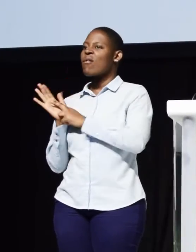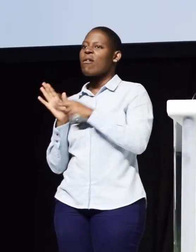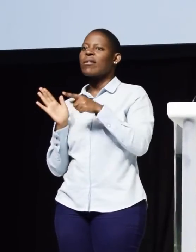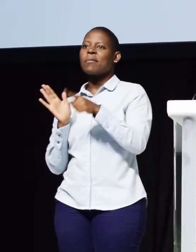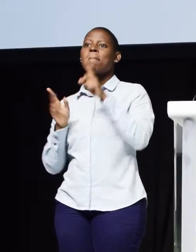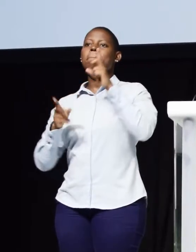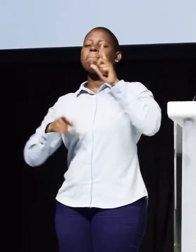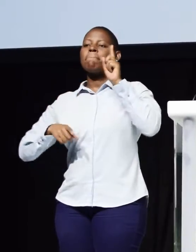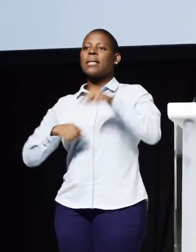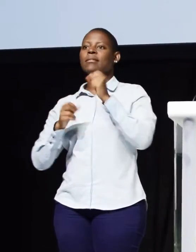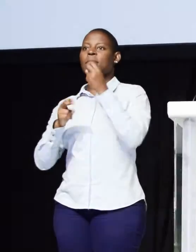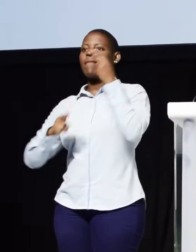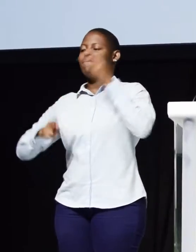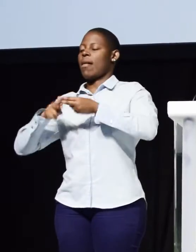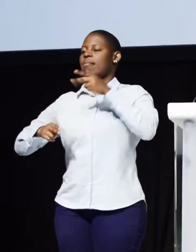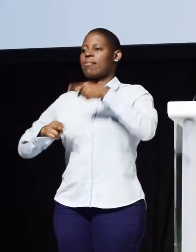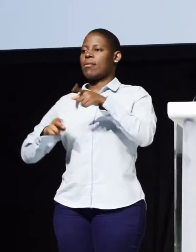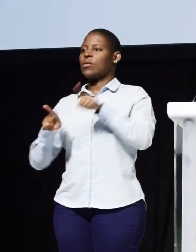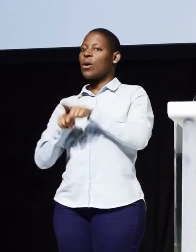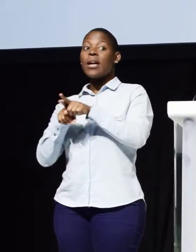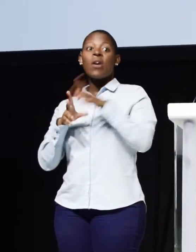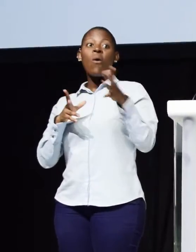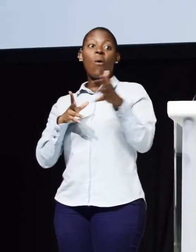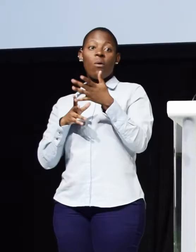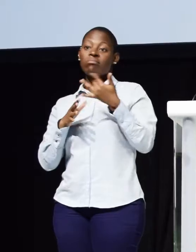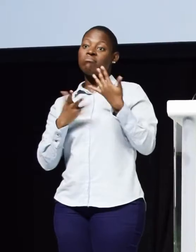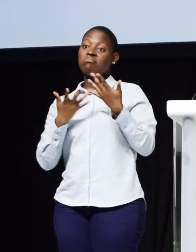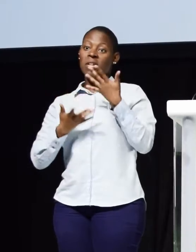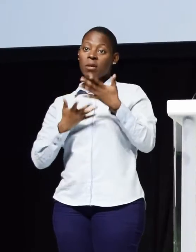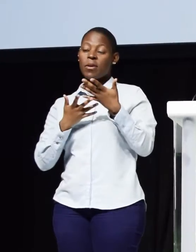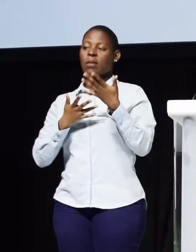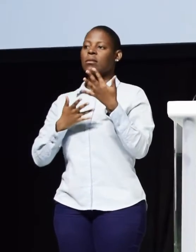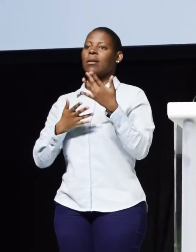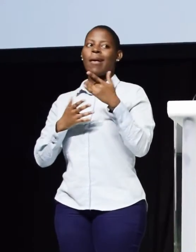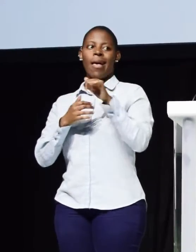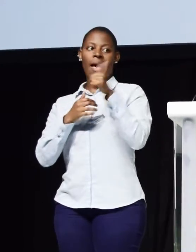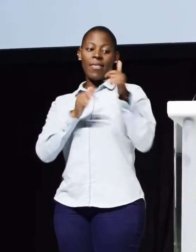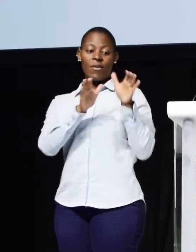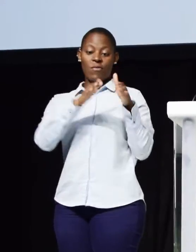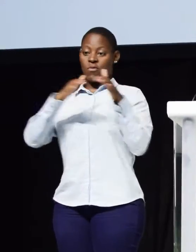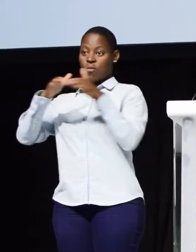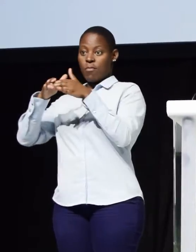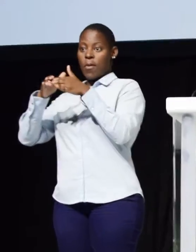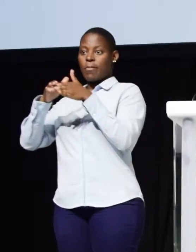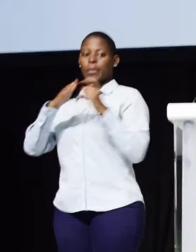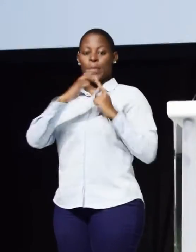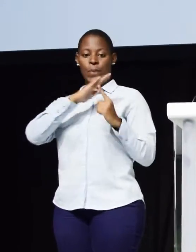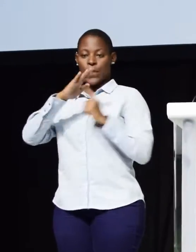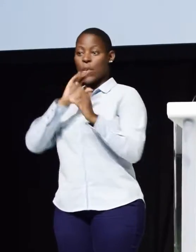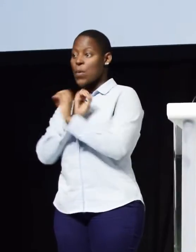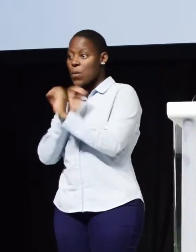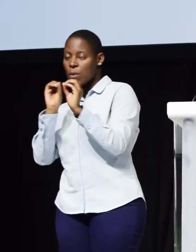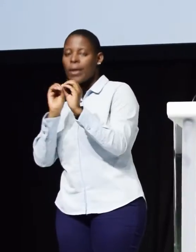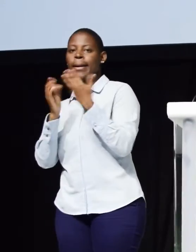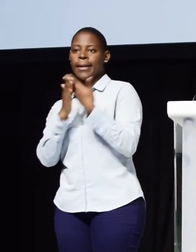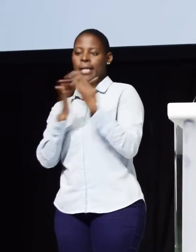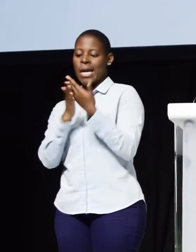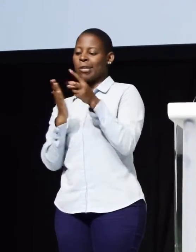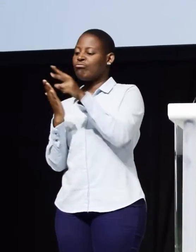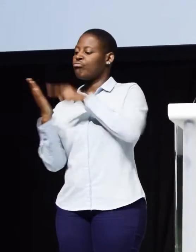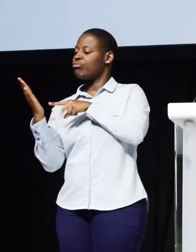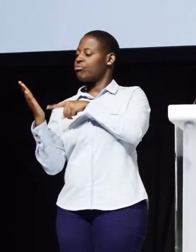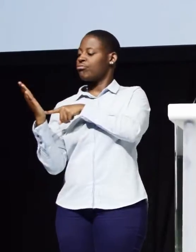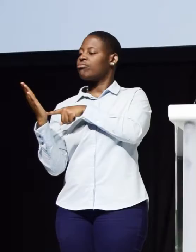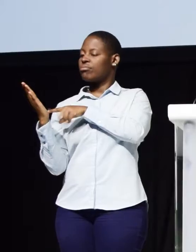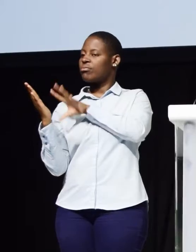document. But also those that are not in the IVAN breakaways and permissions can get to see the full